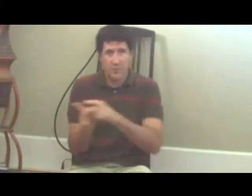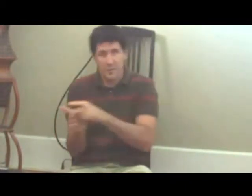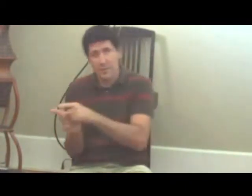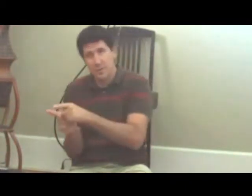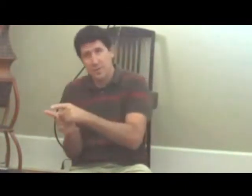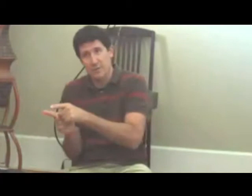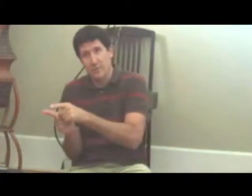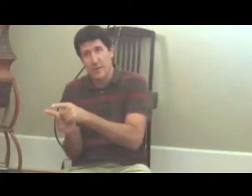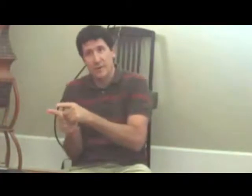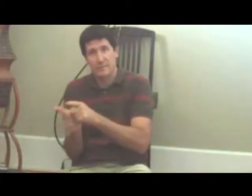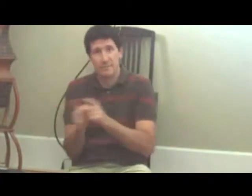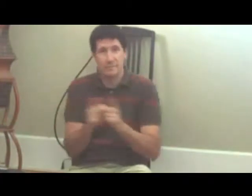unskillful way.